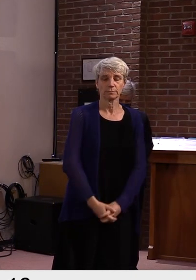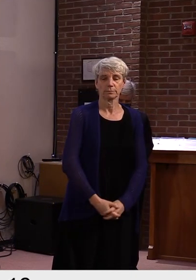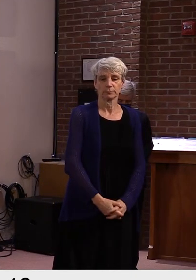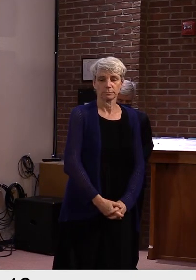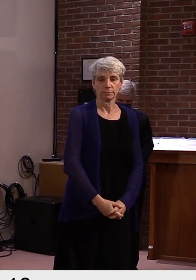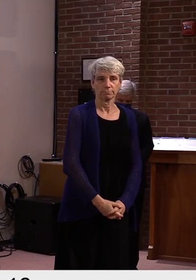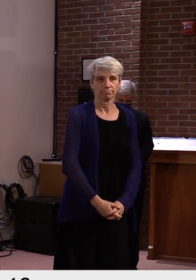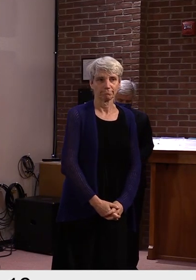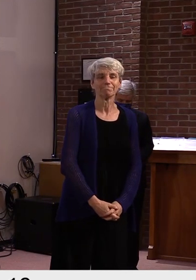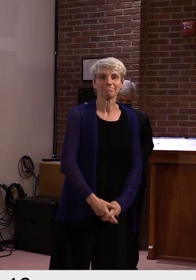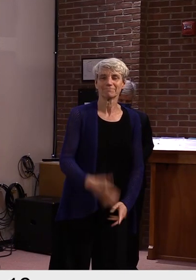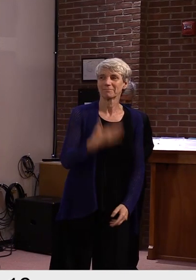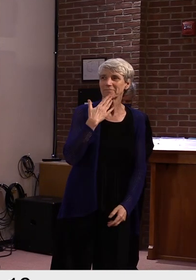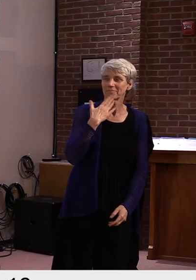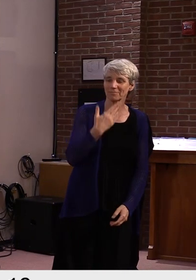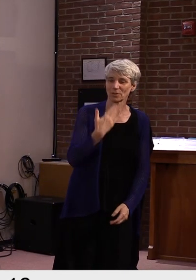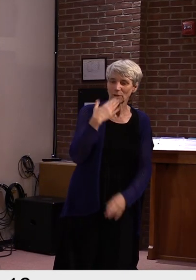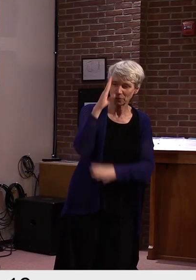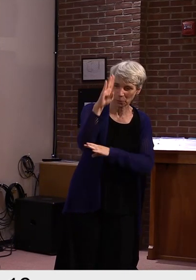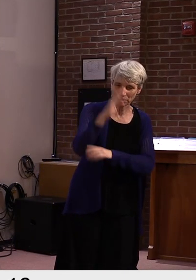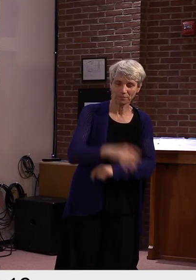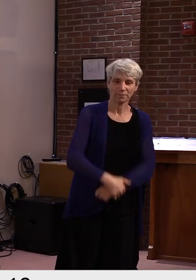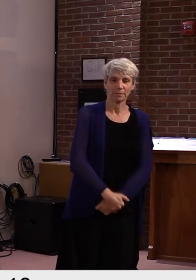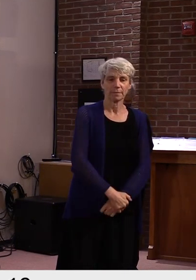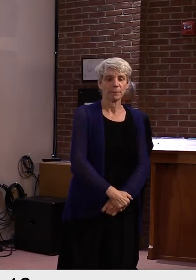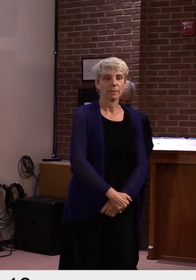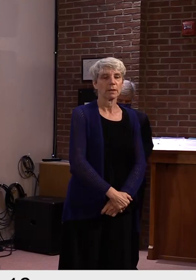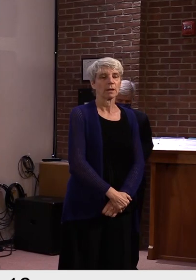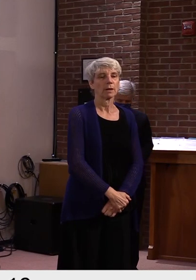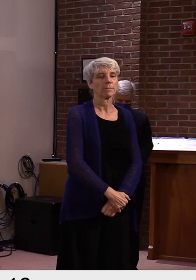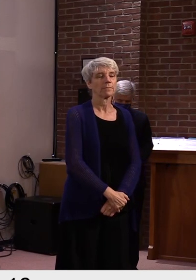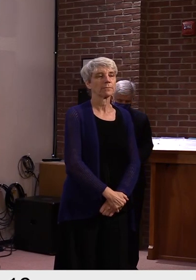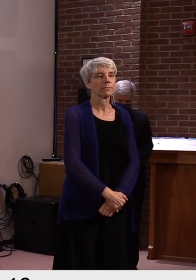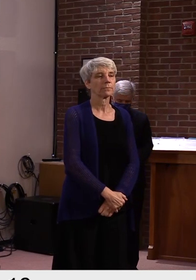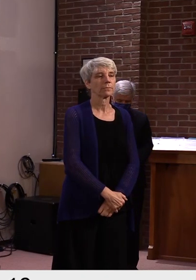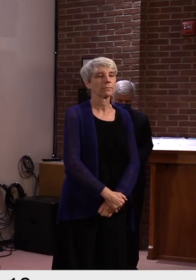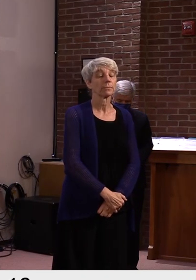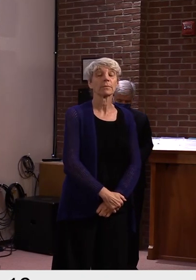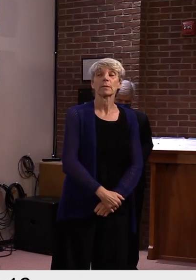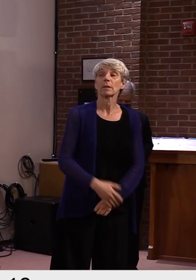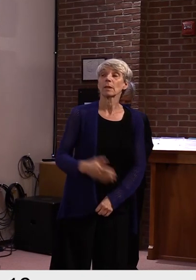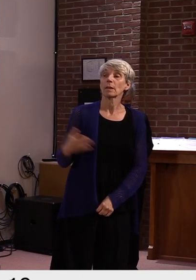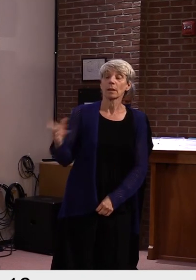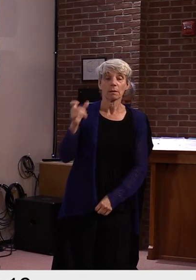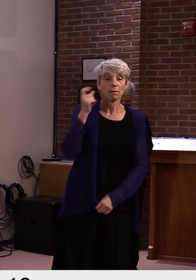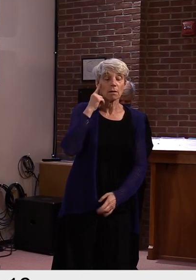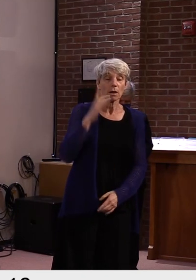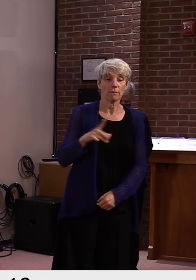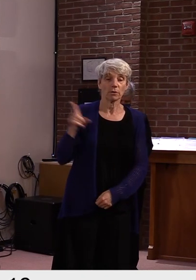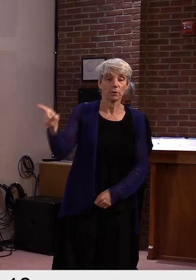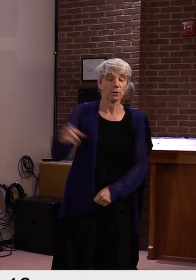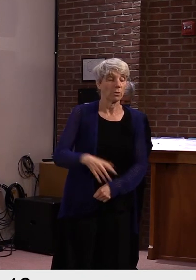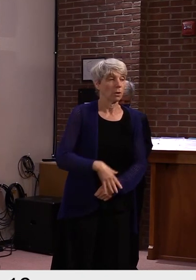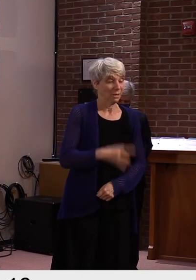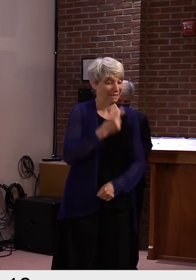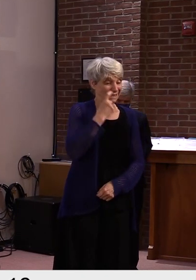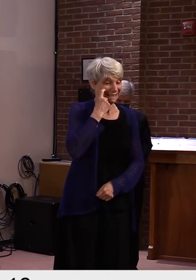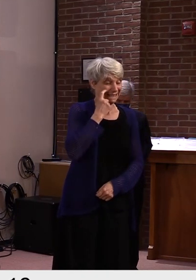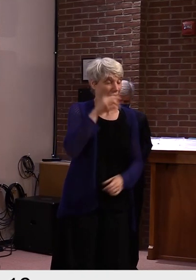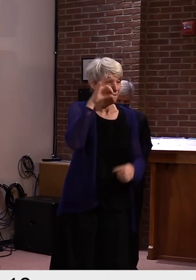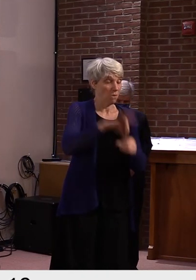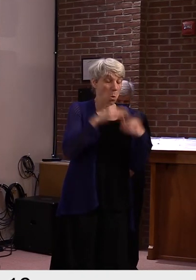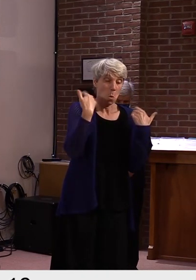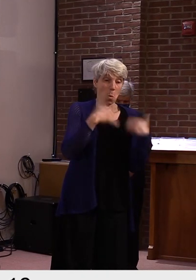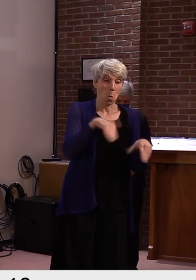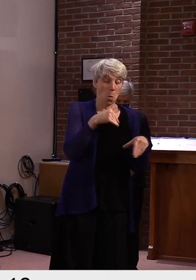Thank you. Good afternoon. Governor, the primary election appears to have smashed previous turnout records with many voters